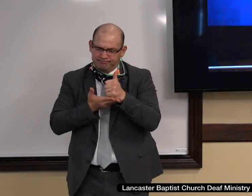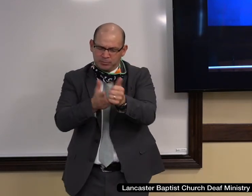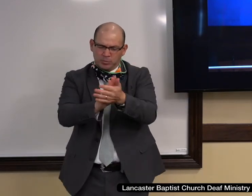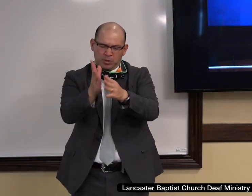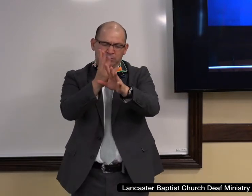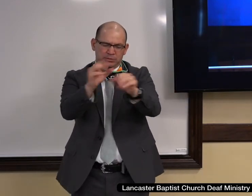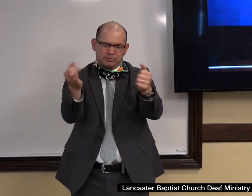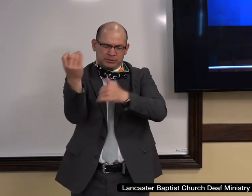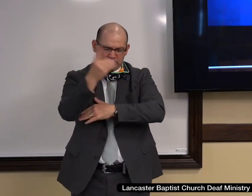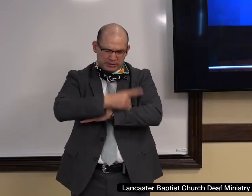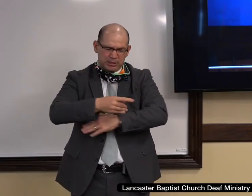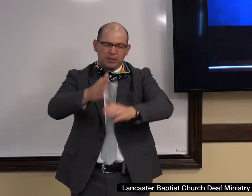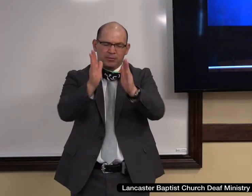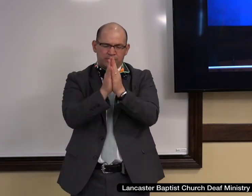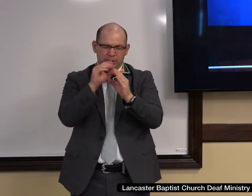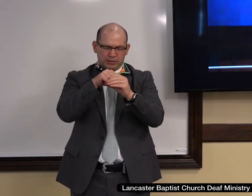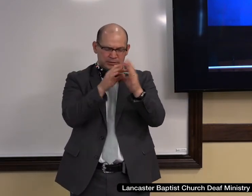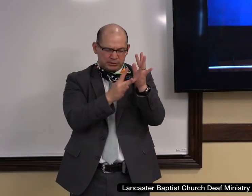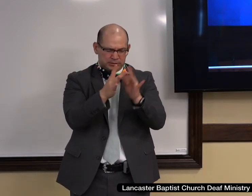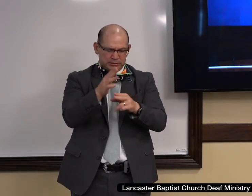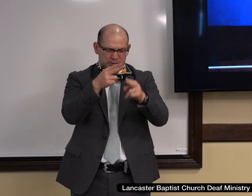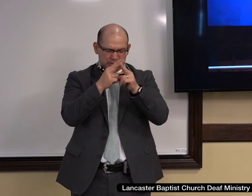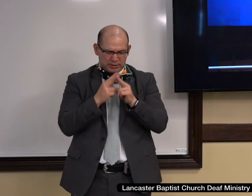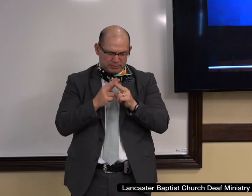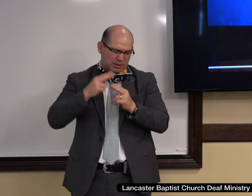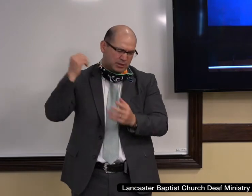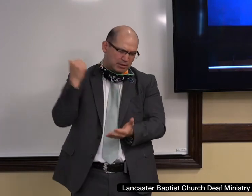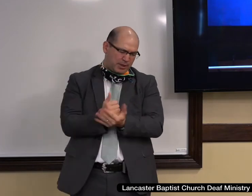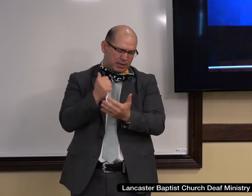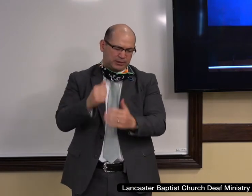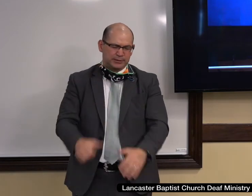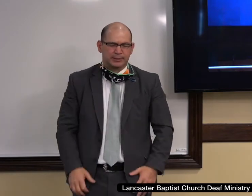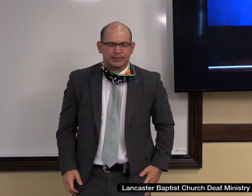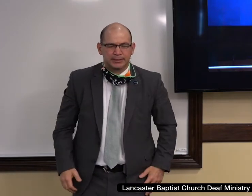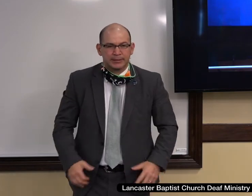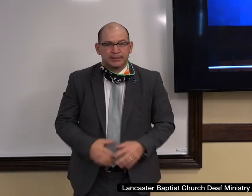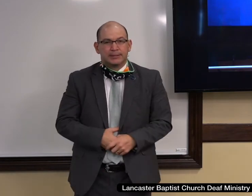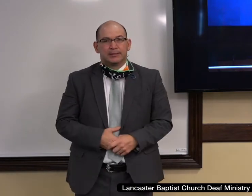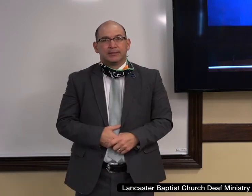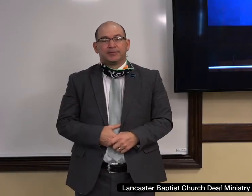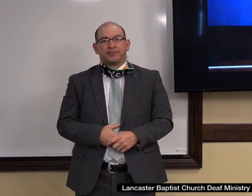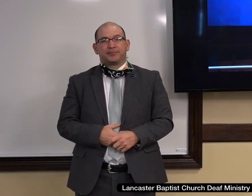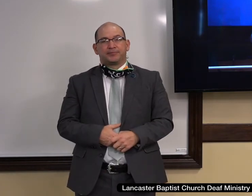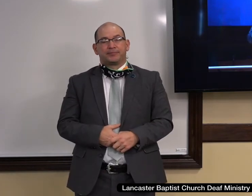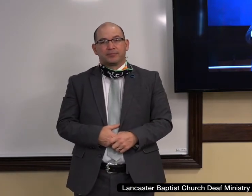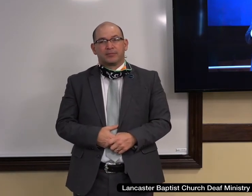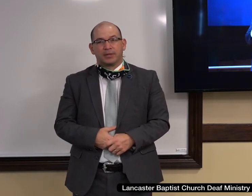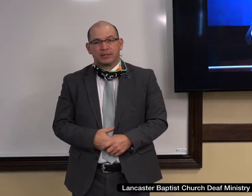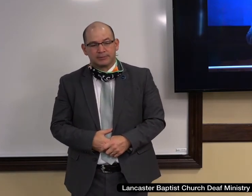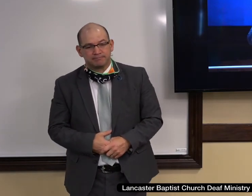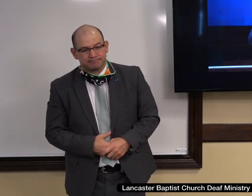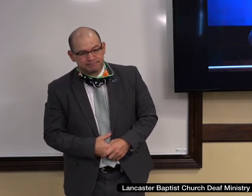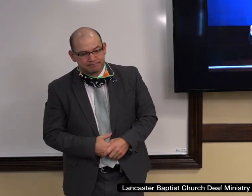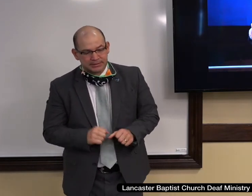And I pray and ask this in Jesus' name. Amen. Well, as you can tell, we're slowly